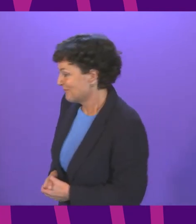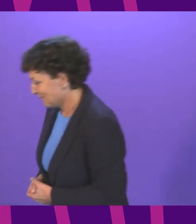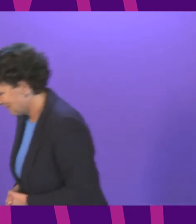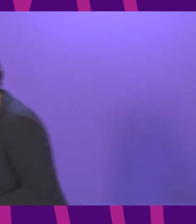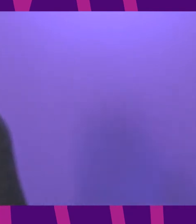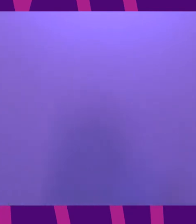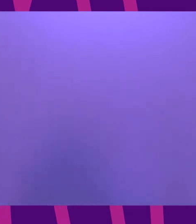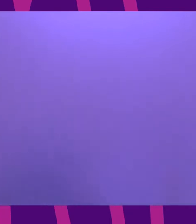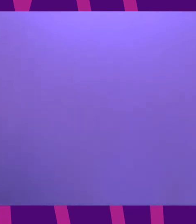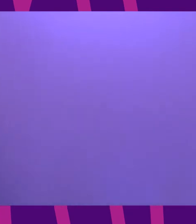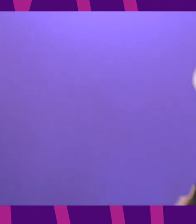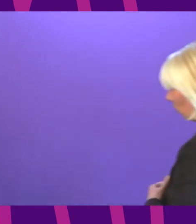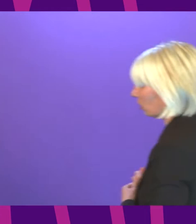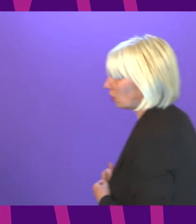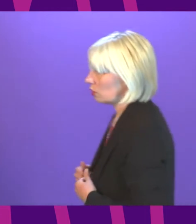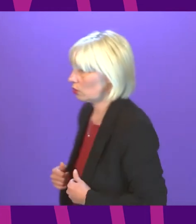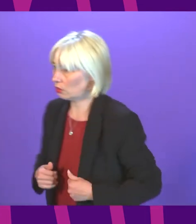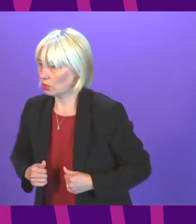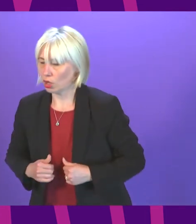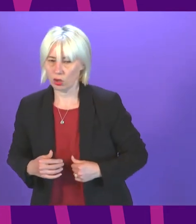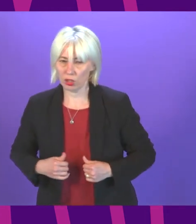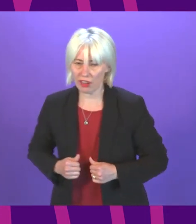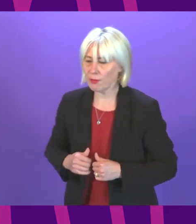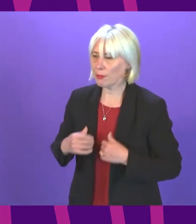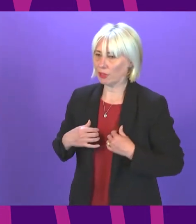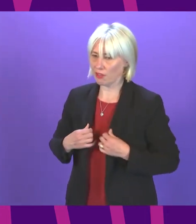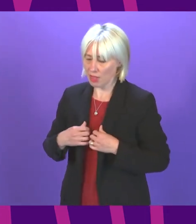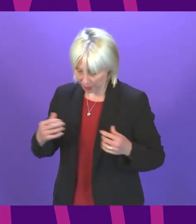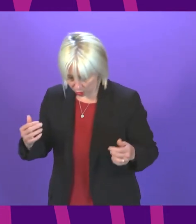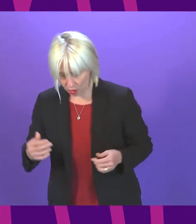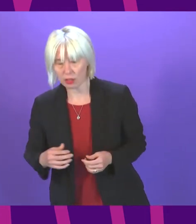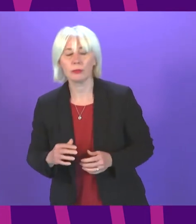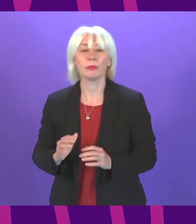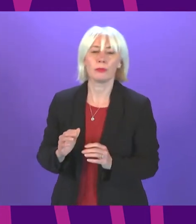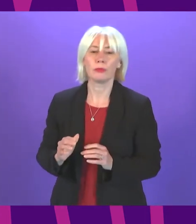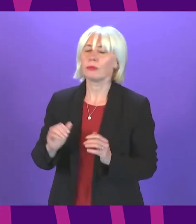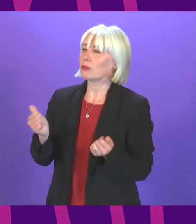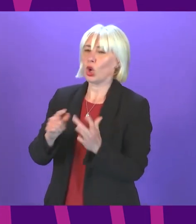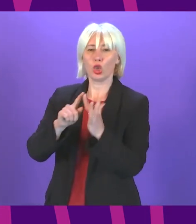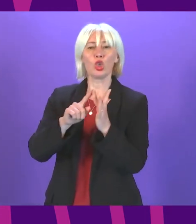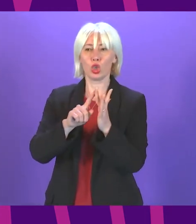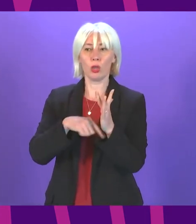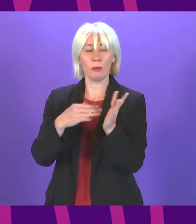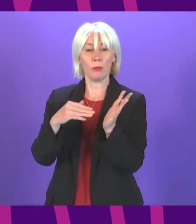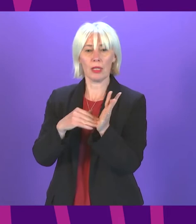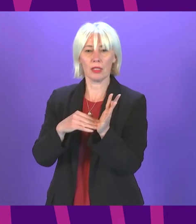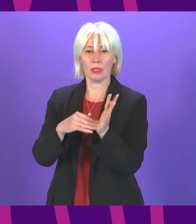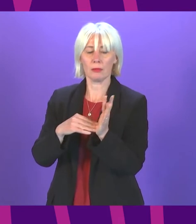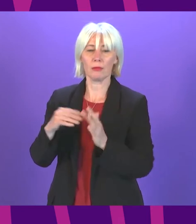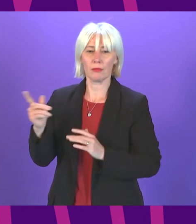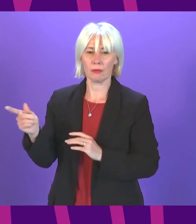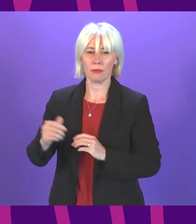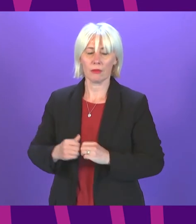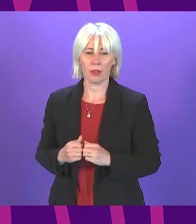I now move to the open debate and I would call John Mason to be followed by Annie Wells